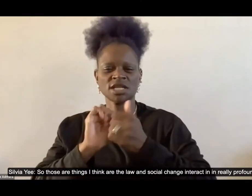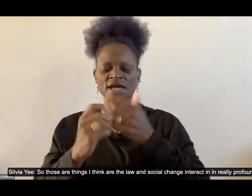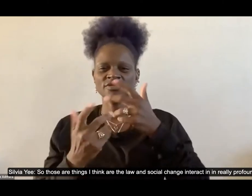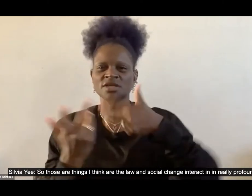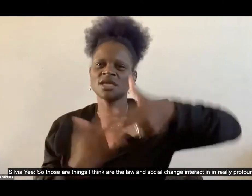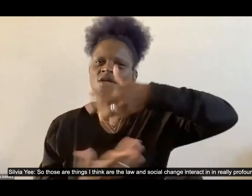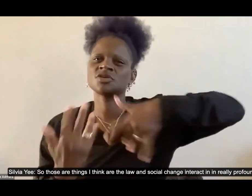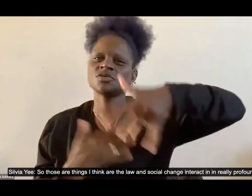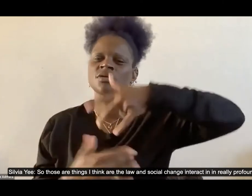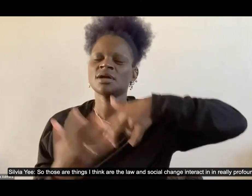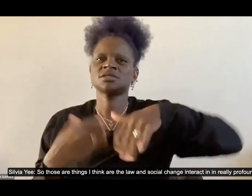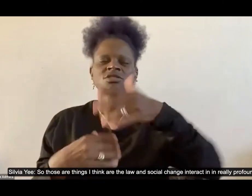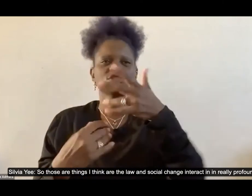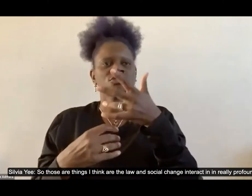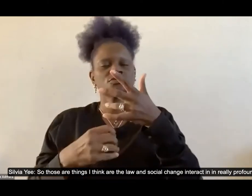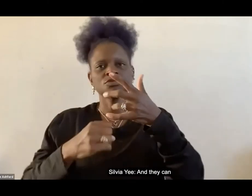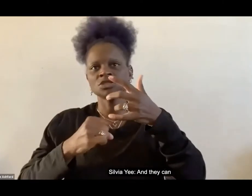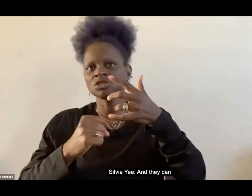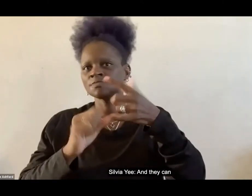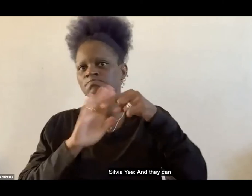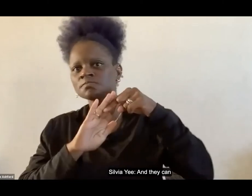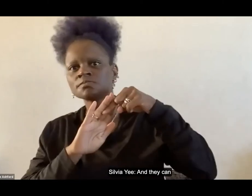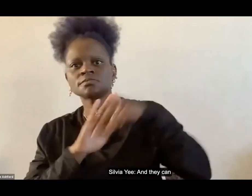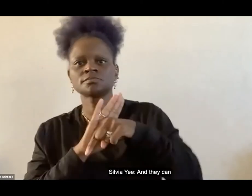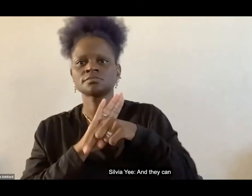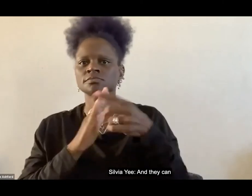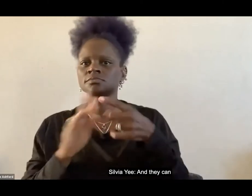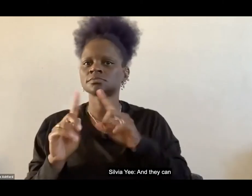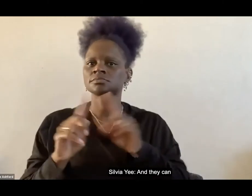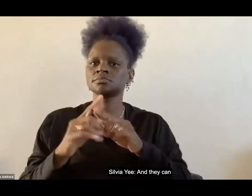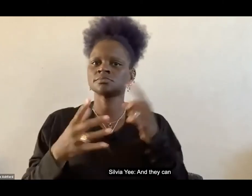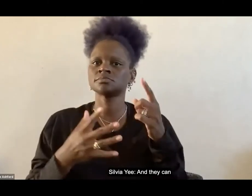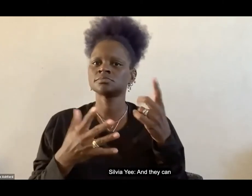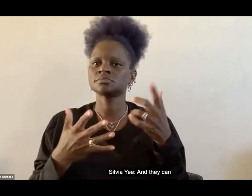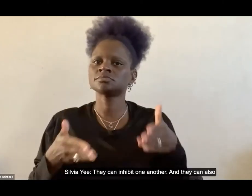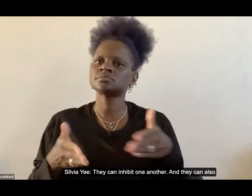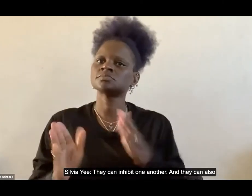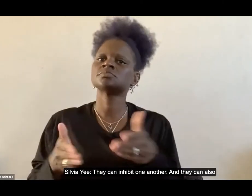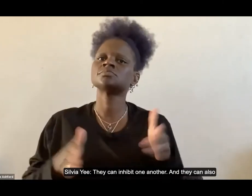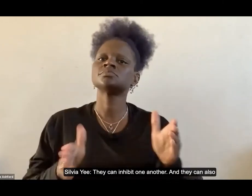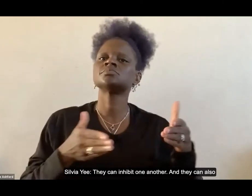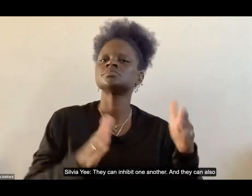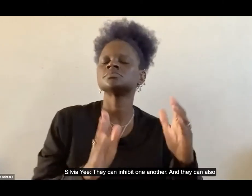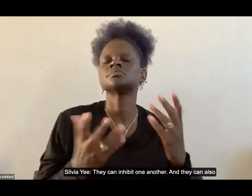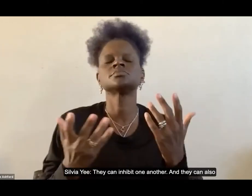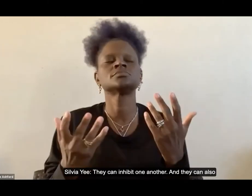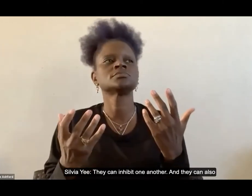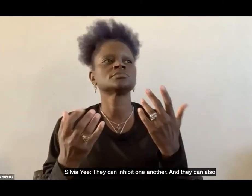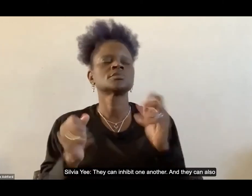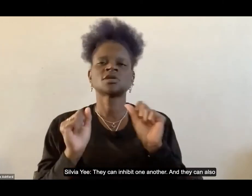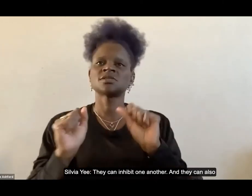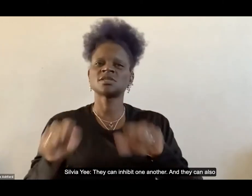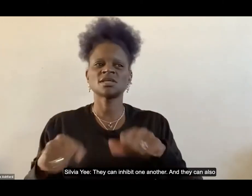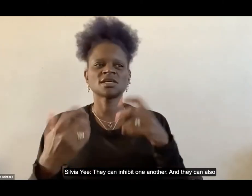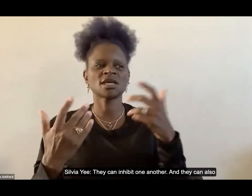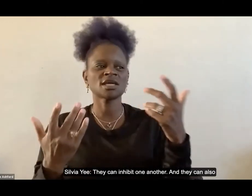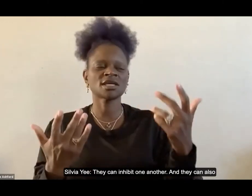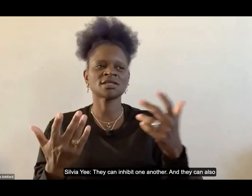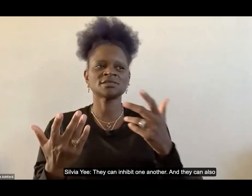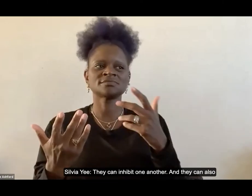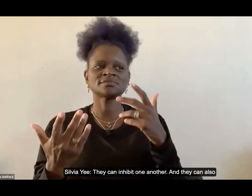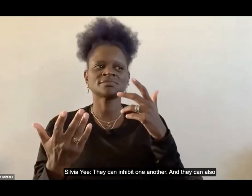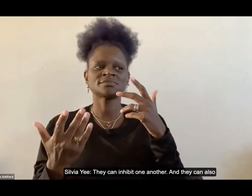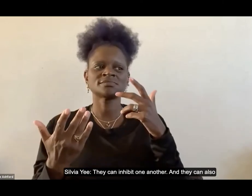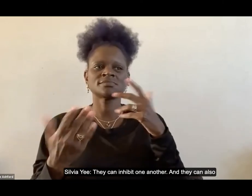profound ways um and they can they can inhibit one another and they can also